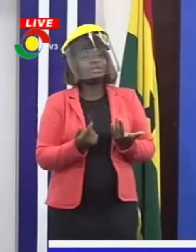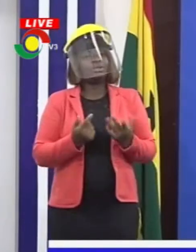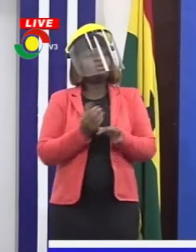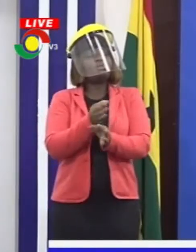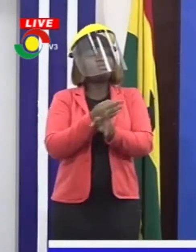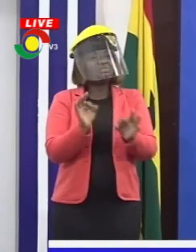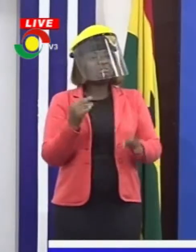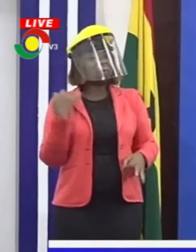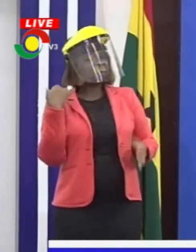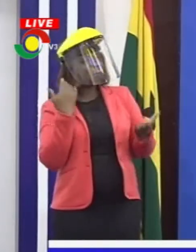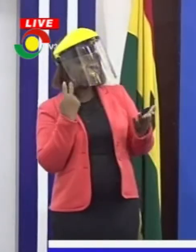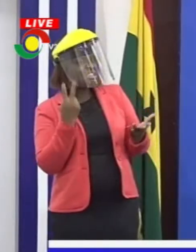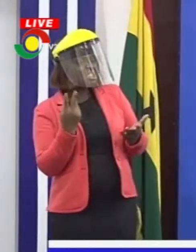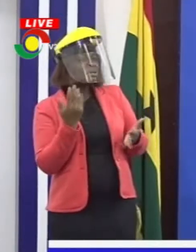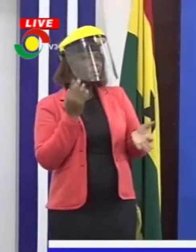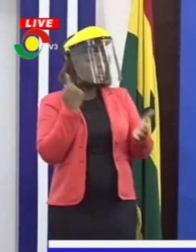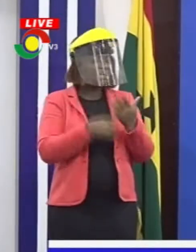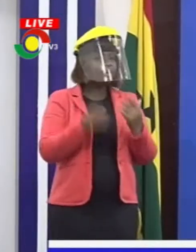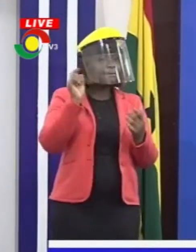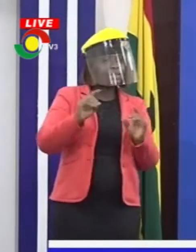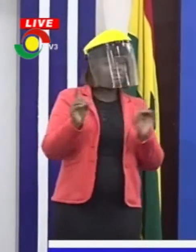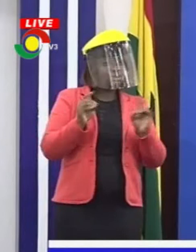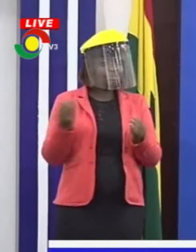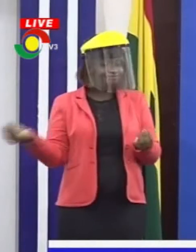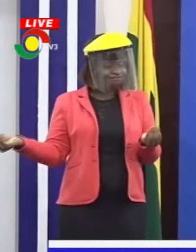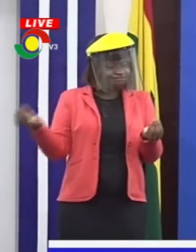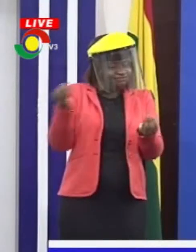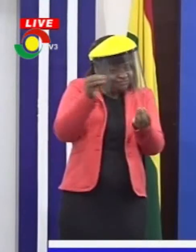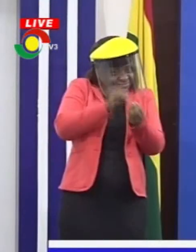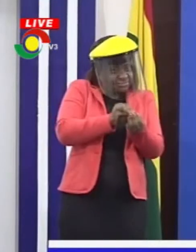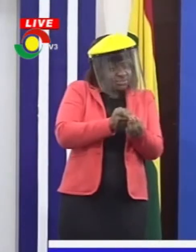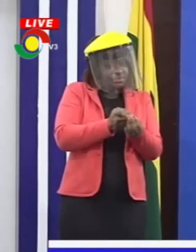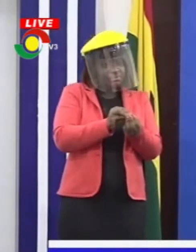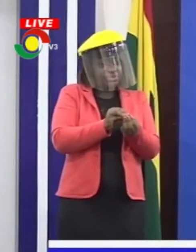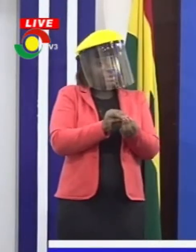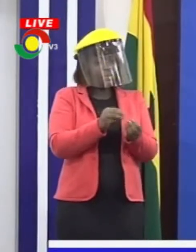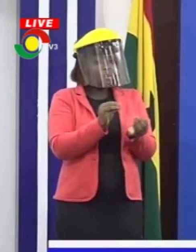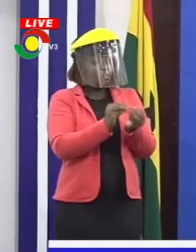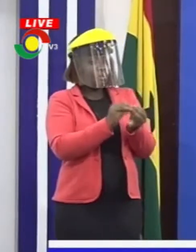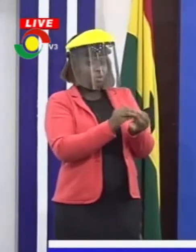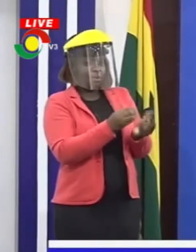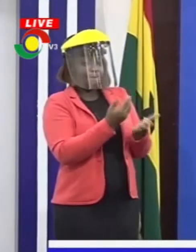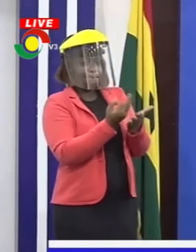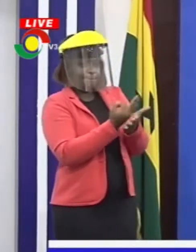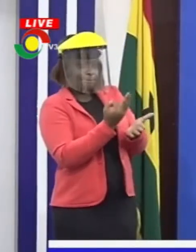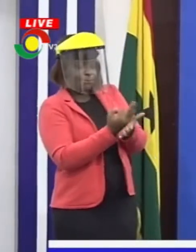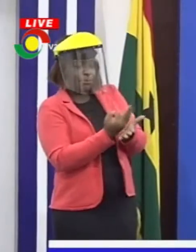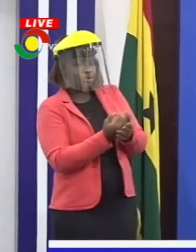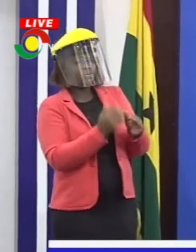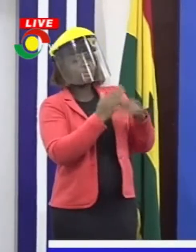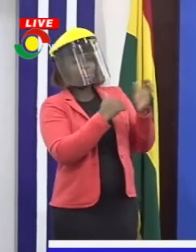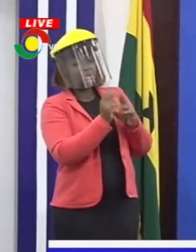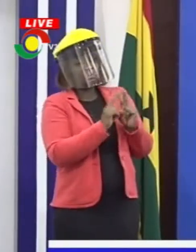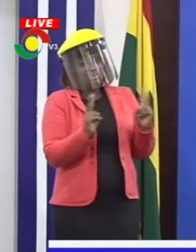to inspect, to see what needs to be done. We are giving them additional prefab buildings so that staff will have a